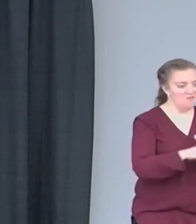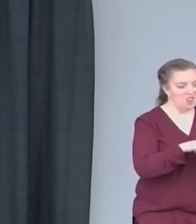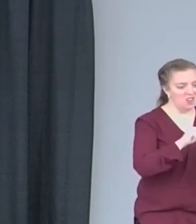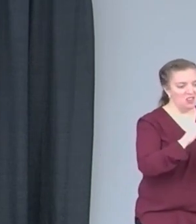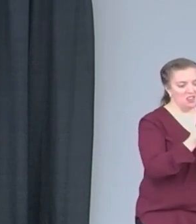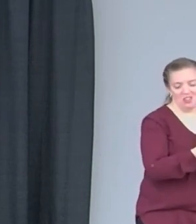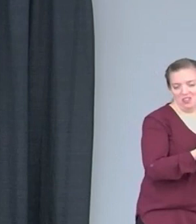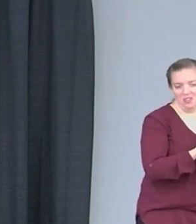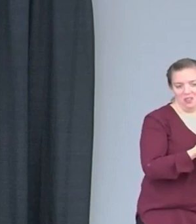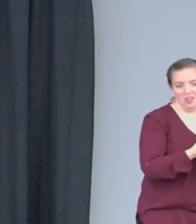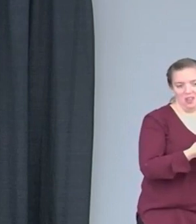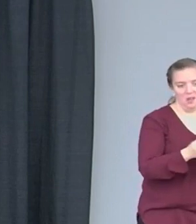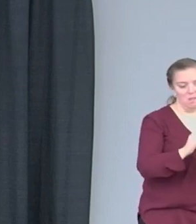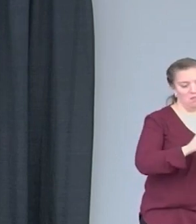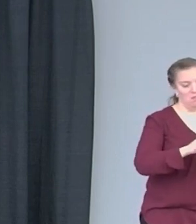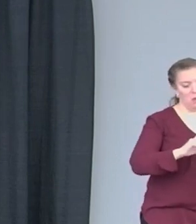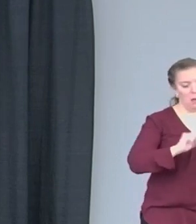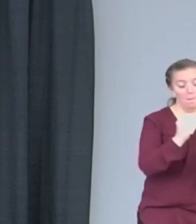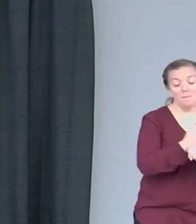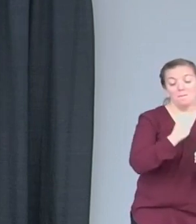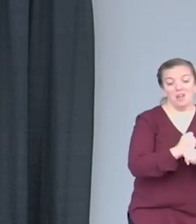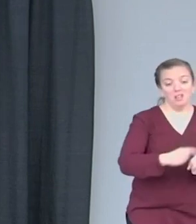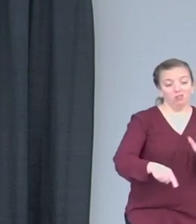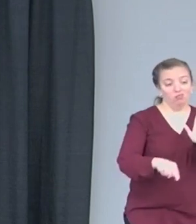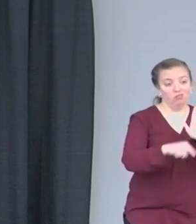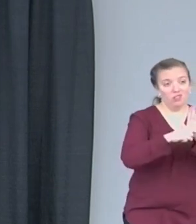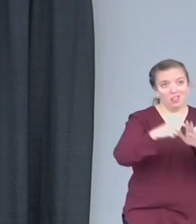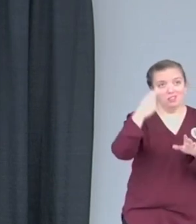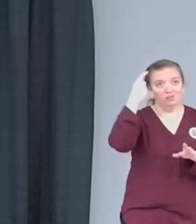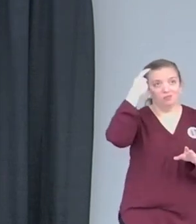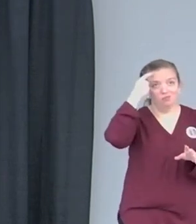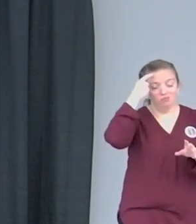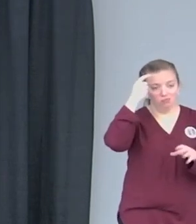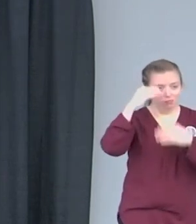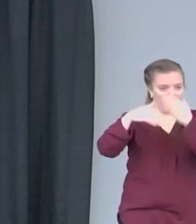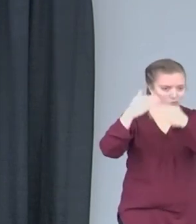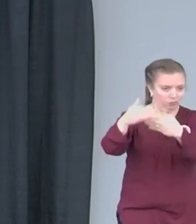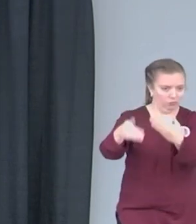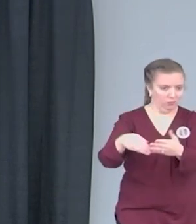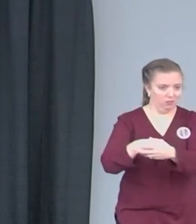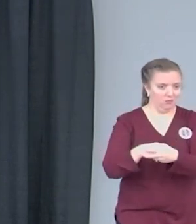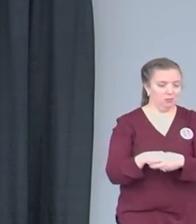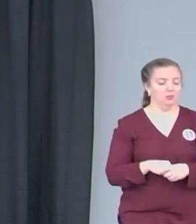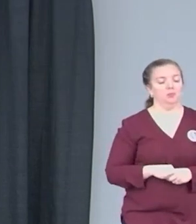create a negative mindset. Right? That's what we can do.